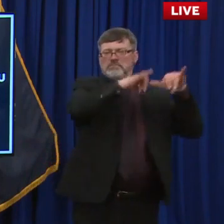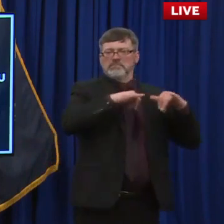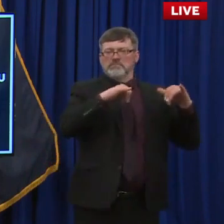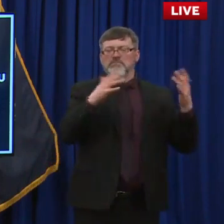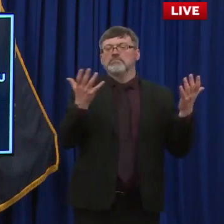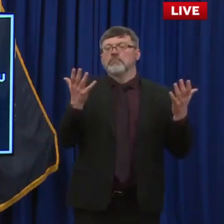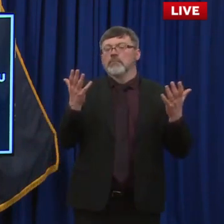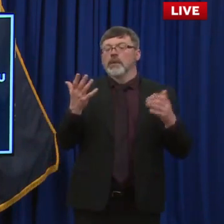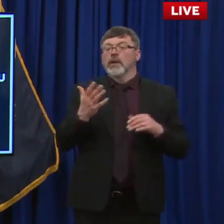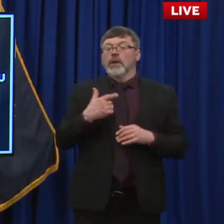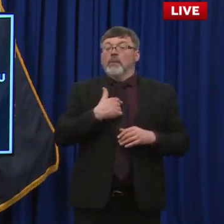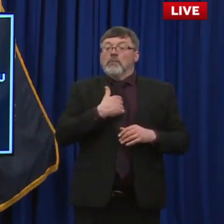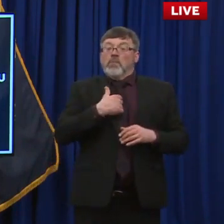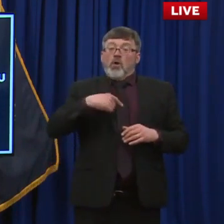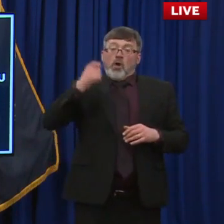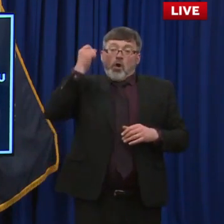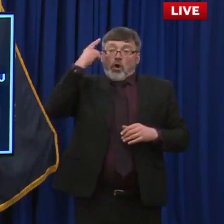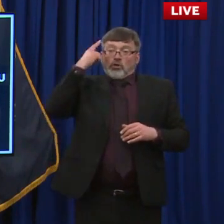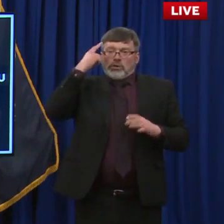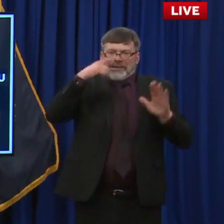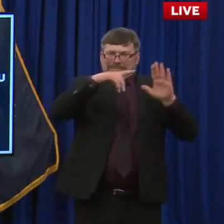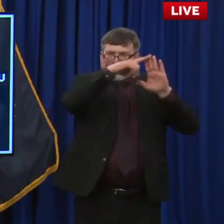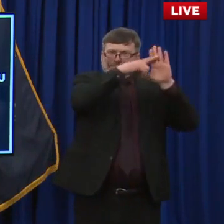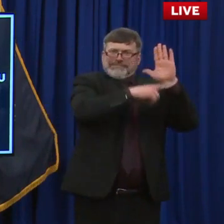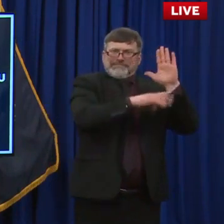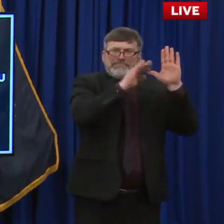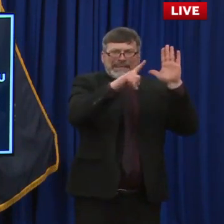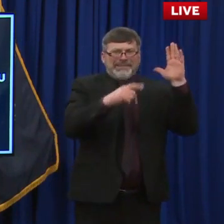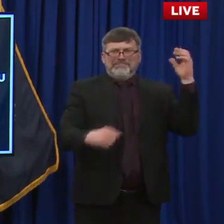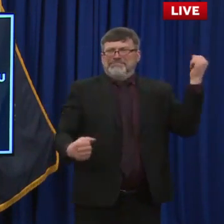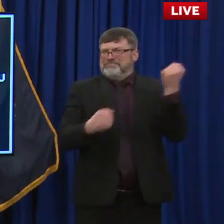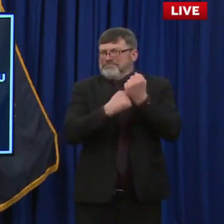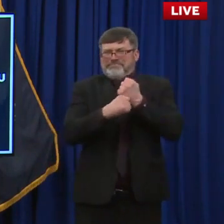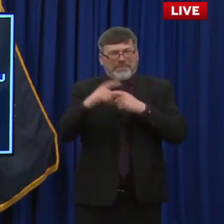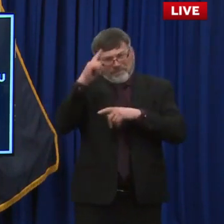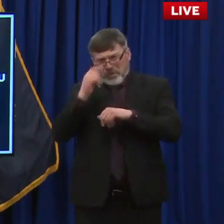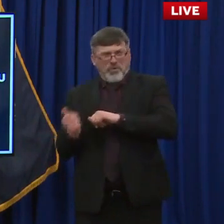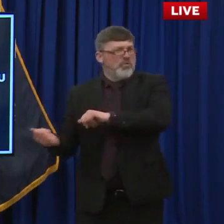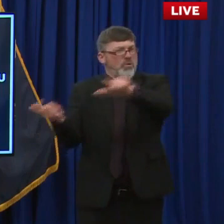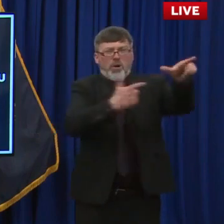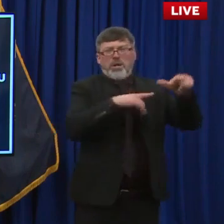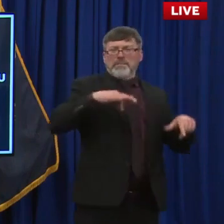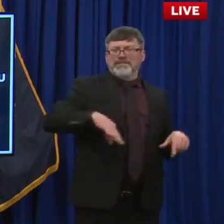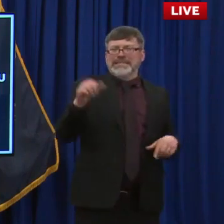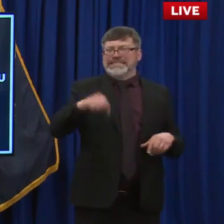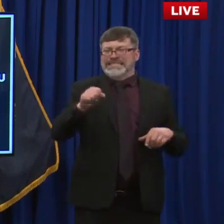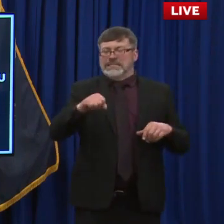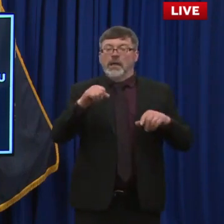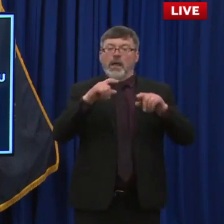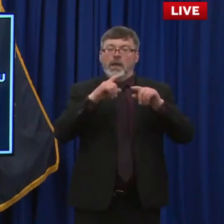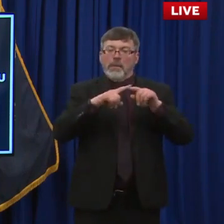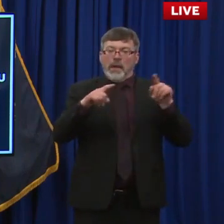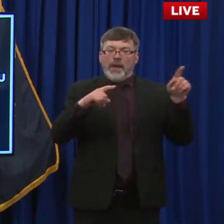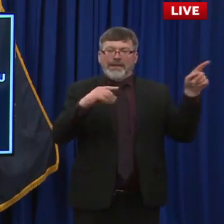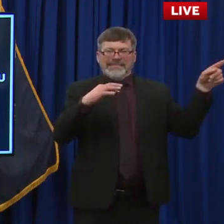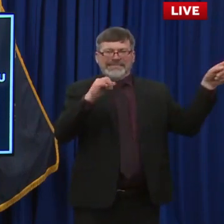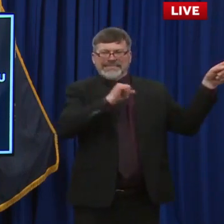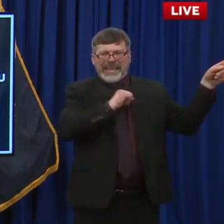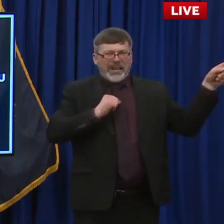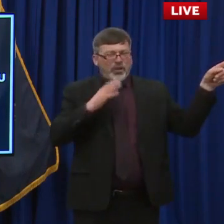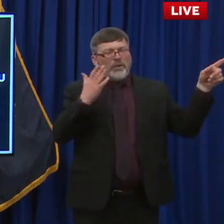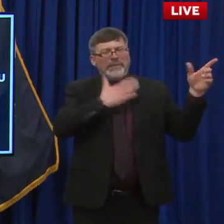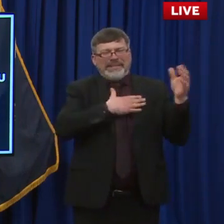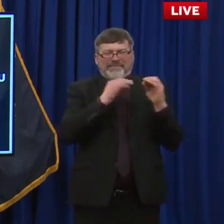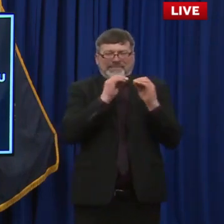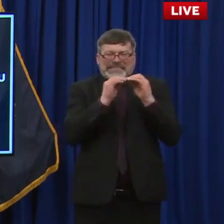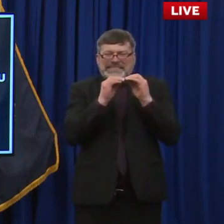it had overwhelming support, but knowing that just one of our senators could have stood up and potentially asked for a fix, not just kill the bill outright, but ask for a